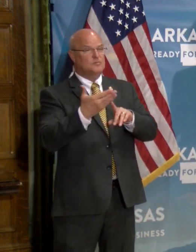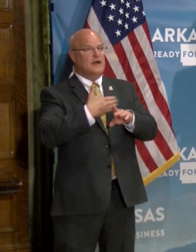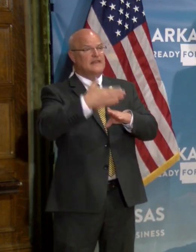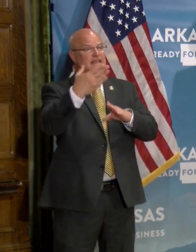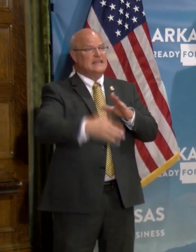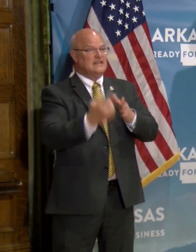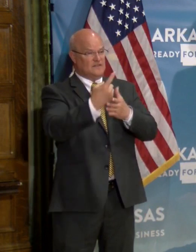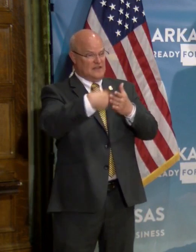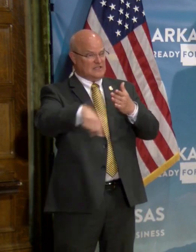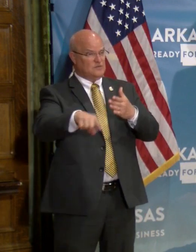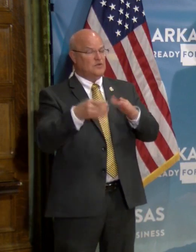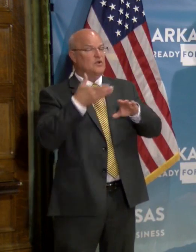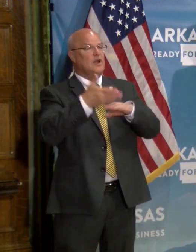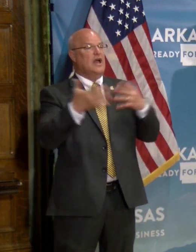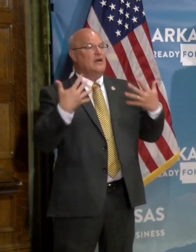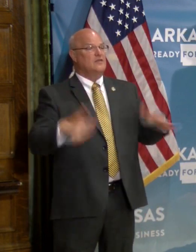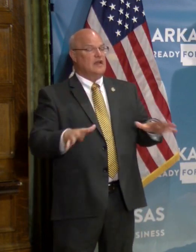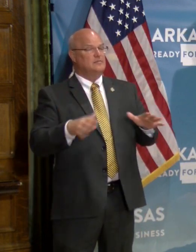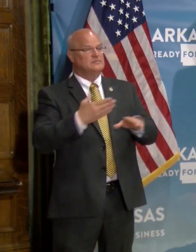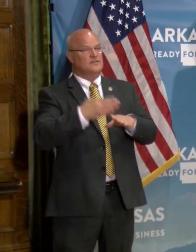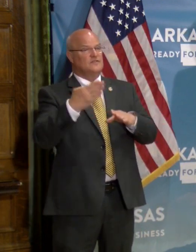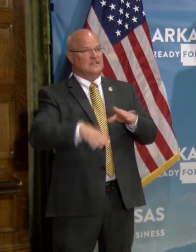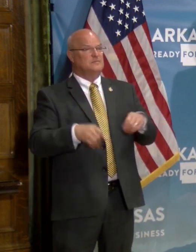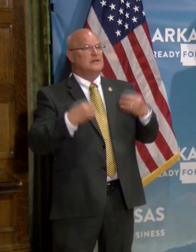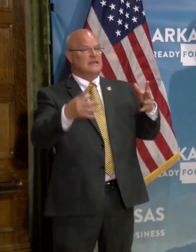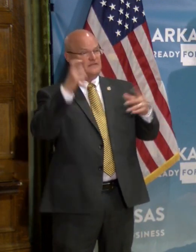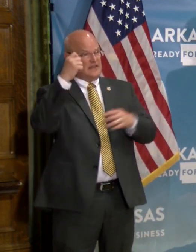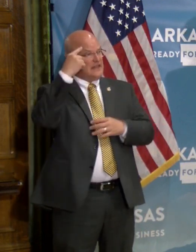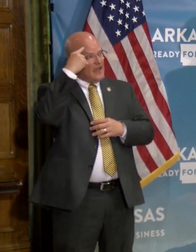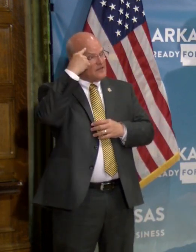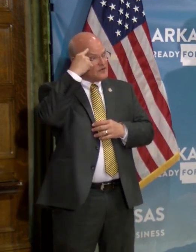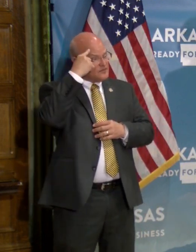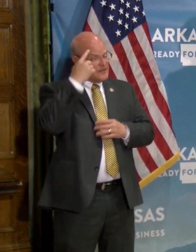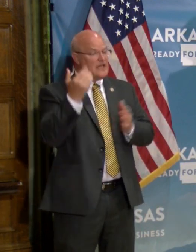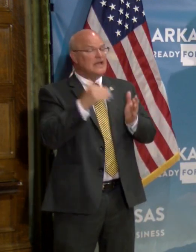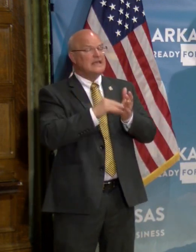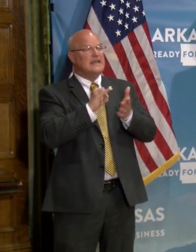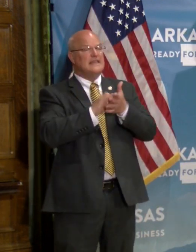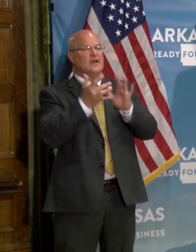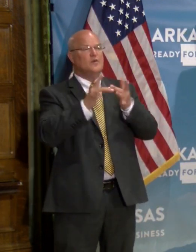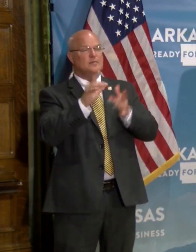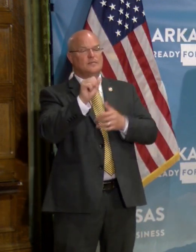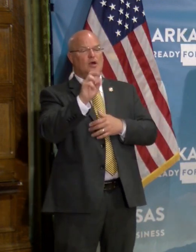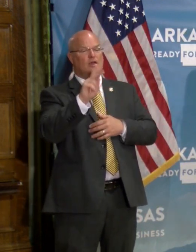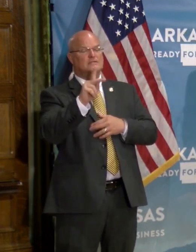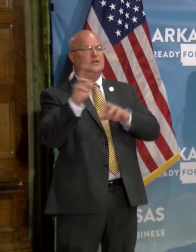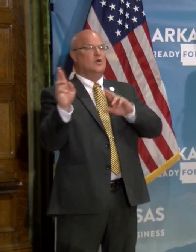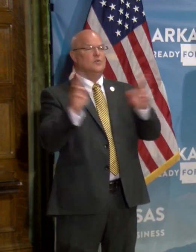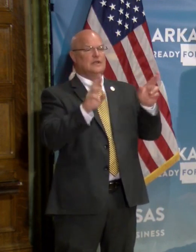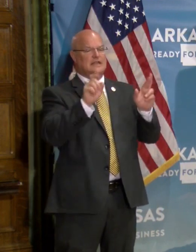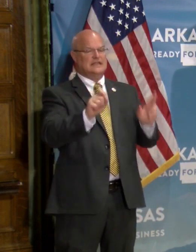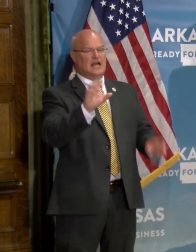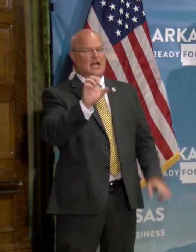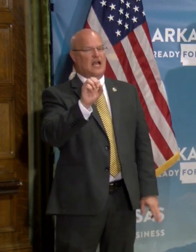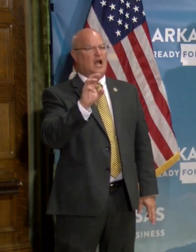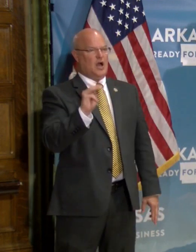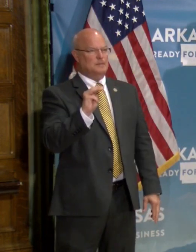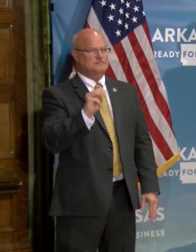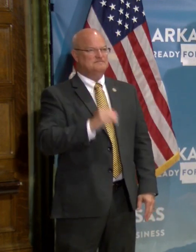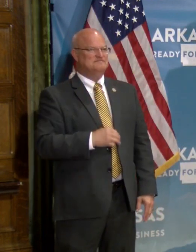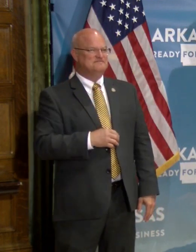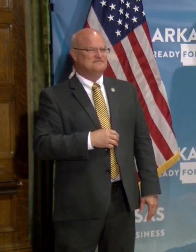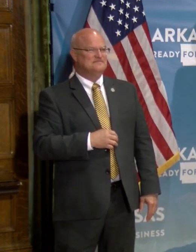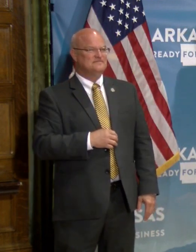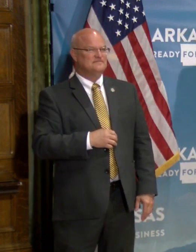of next week or, or after we're able to finish it up and give it to the governor. again, that website is ArkansasReady.com. Um,